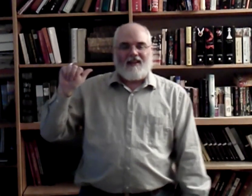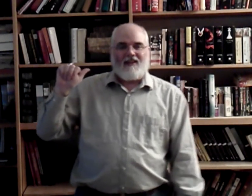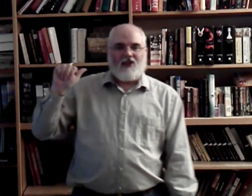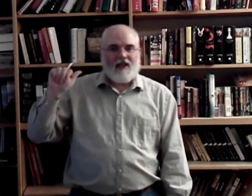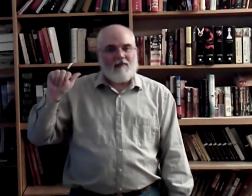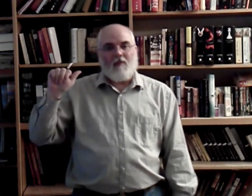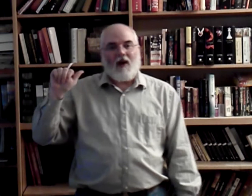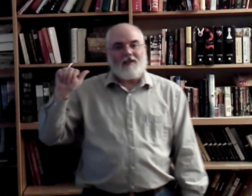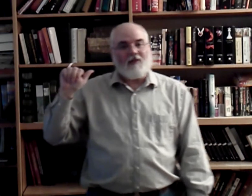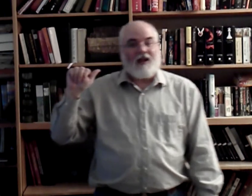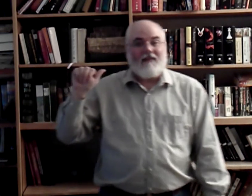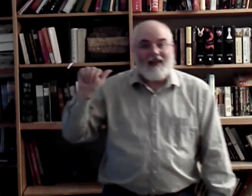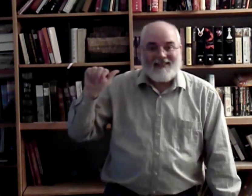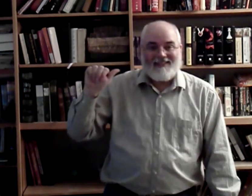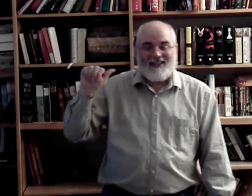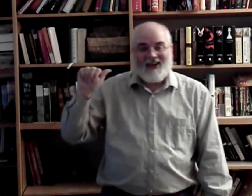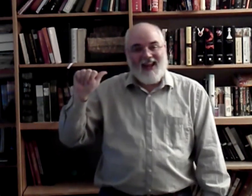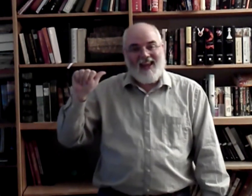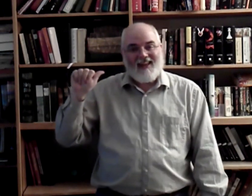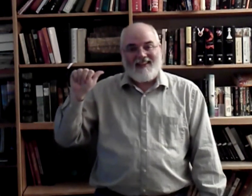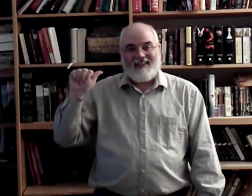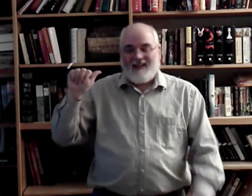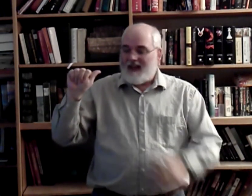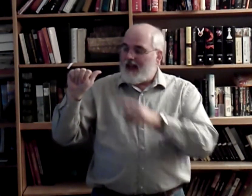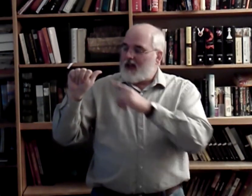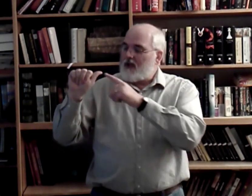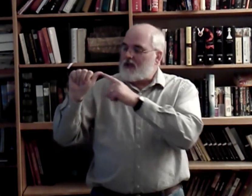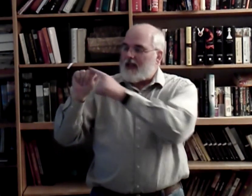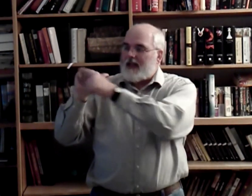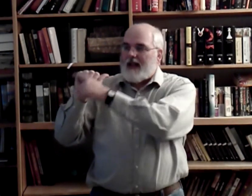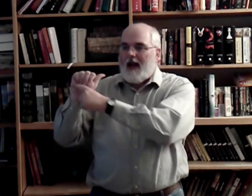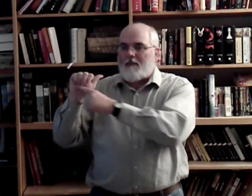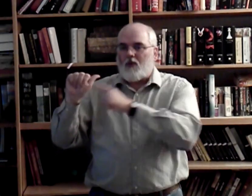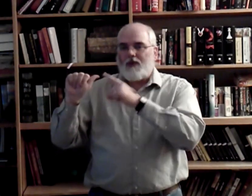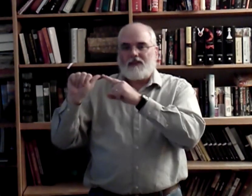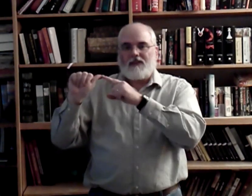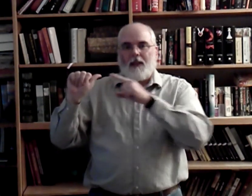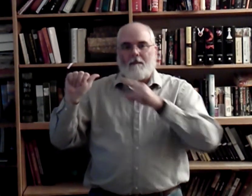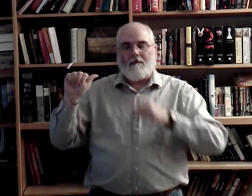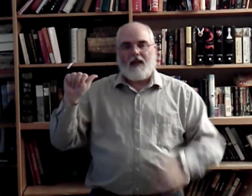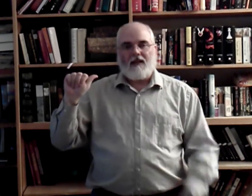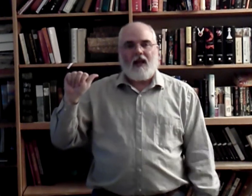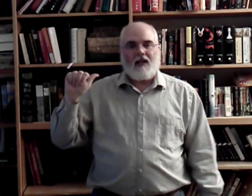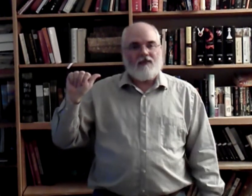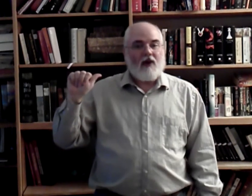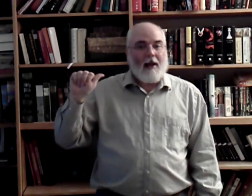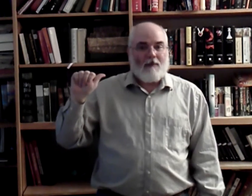You'll just have to memorize them yourself, I guess. Alright? A. Looks like an apple with a stem. A is for apple.